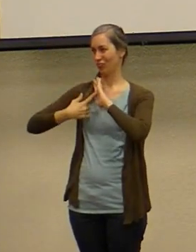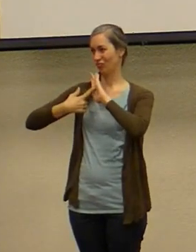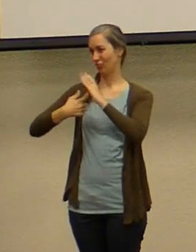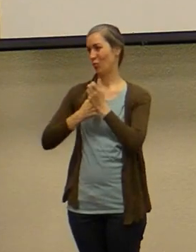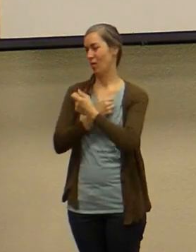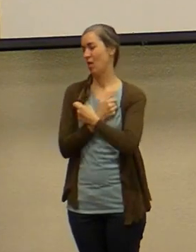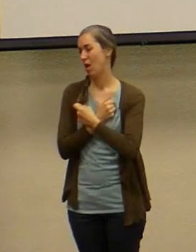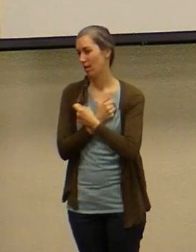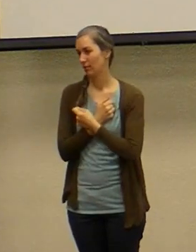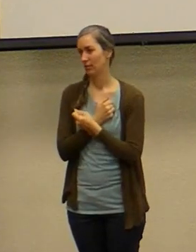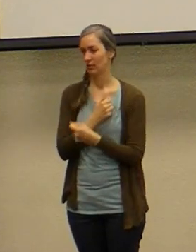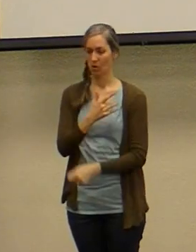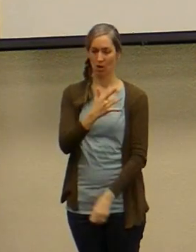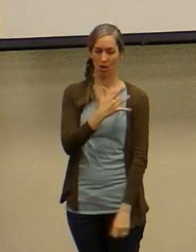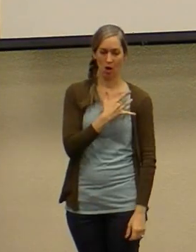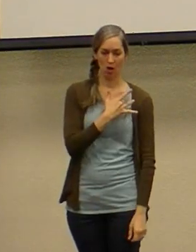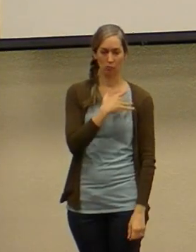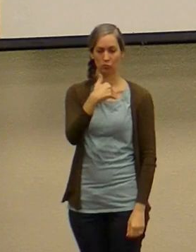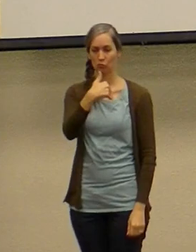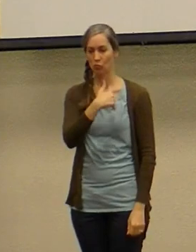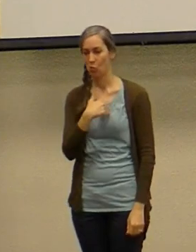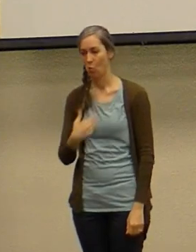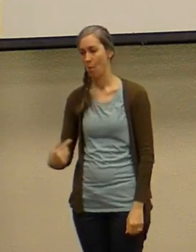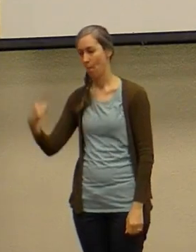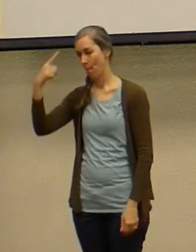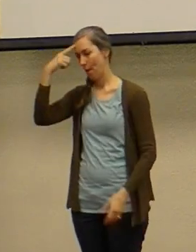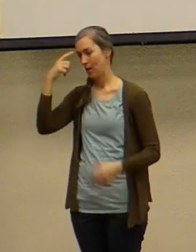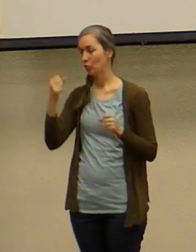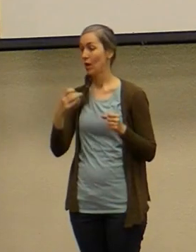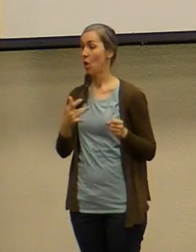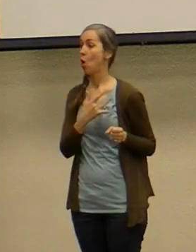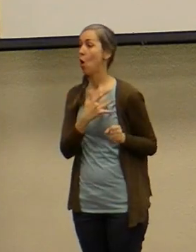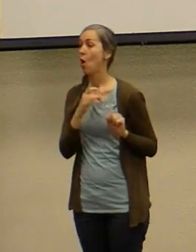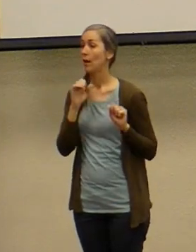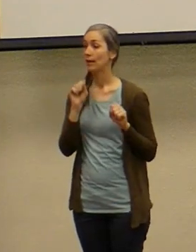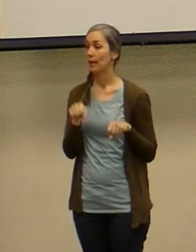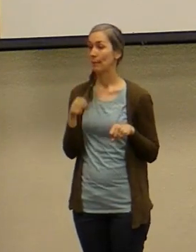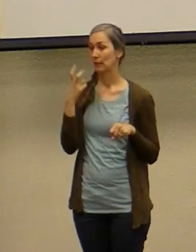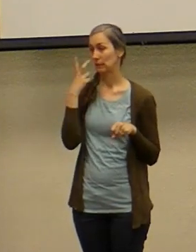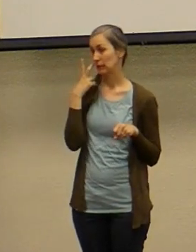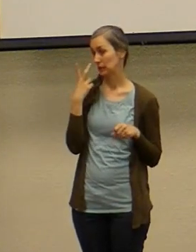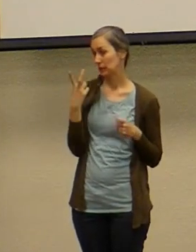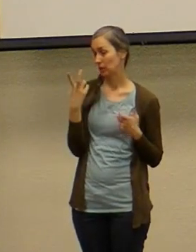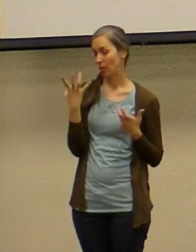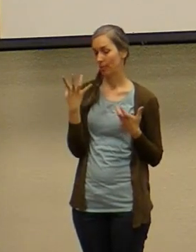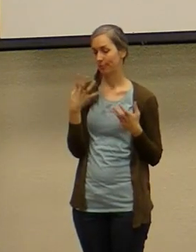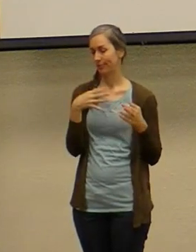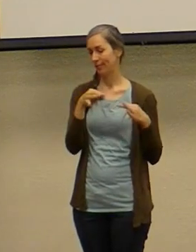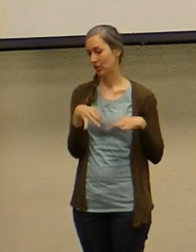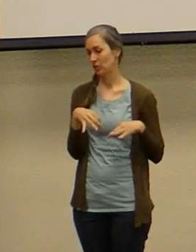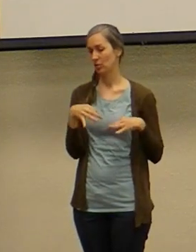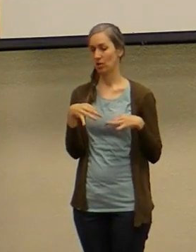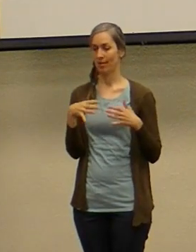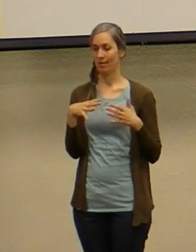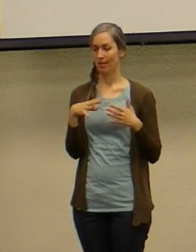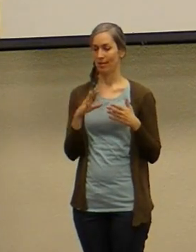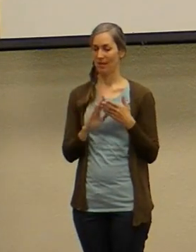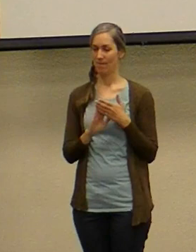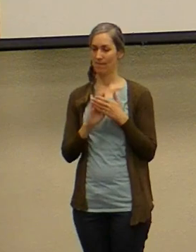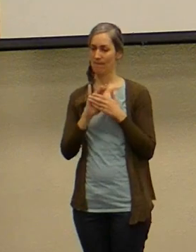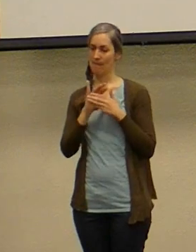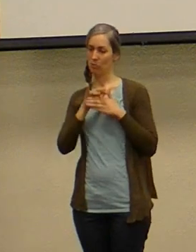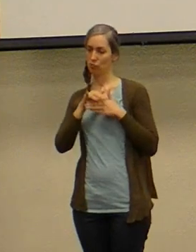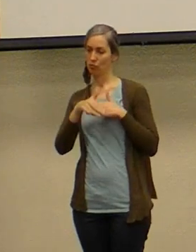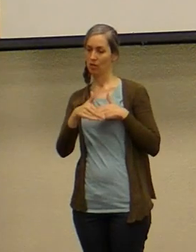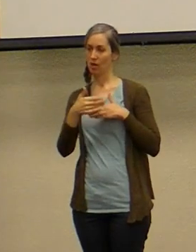heart your soul your mind and your strength your heart can be seen by definition the fountain and seat of the thoughts